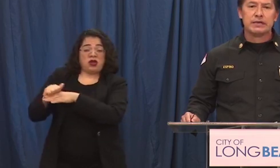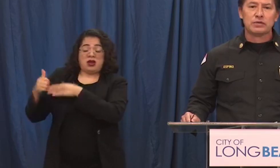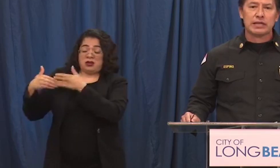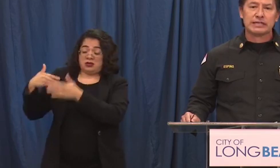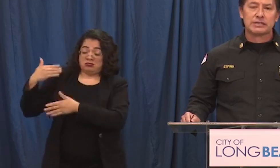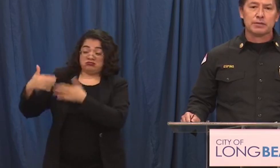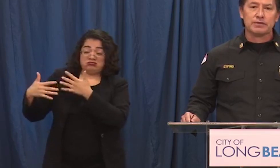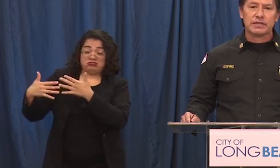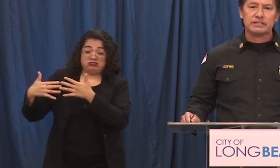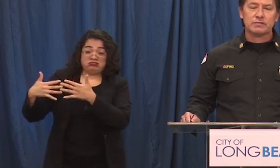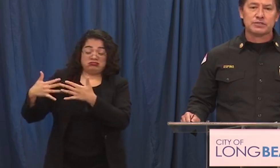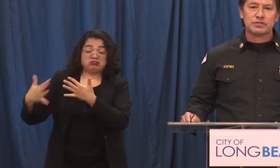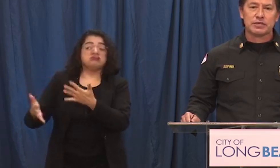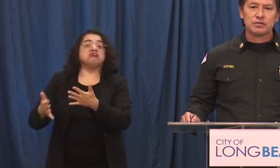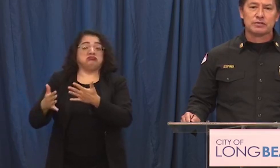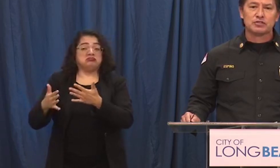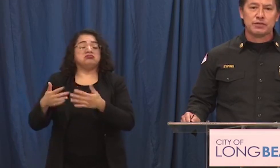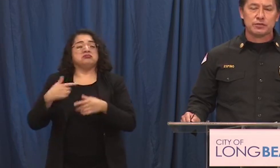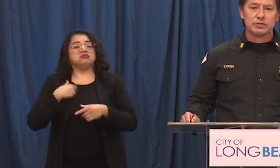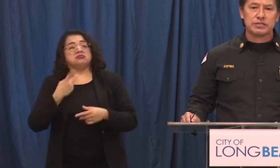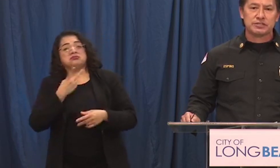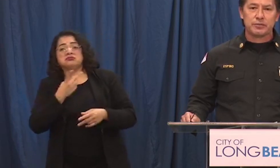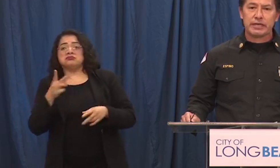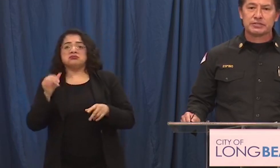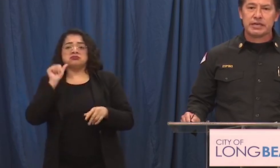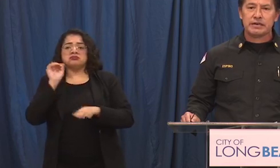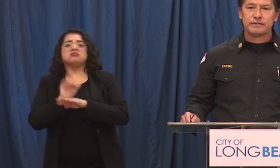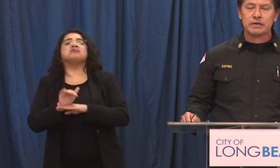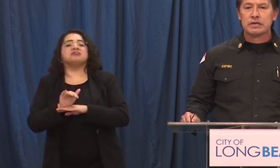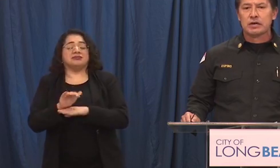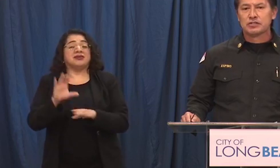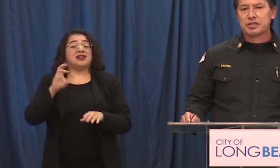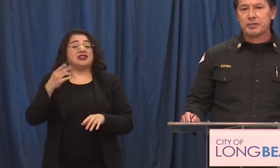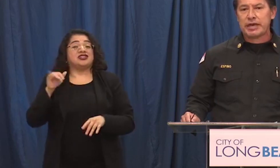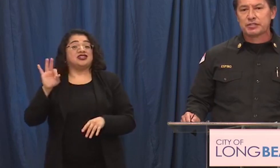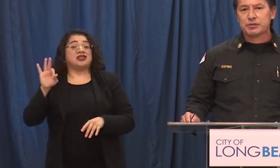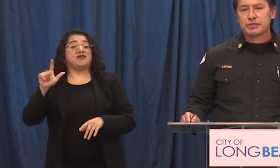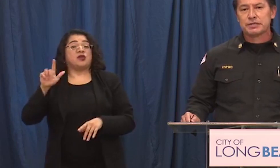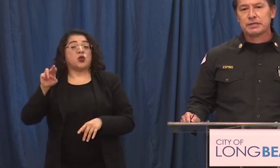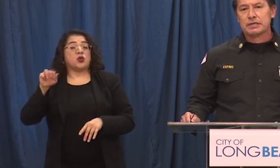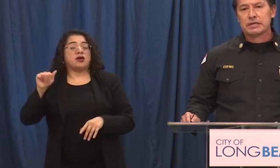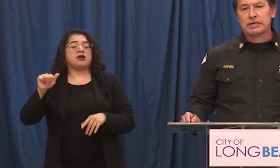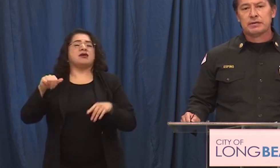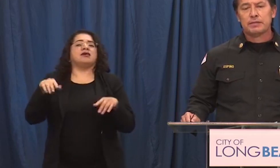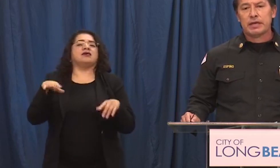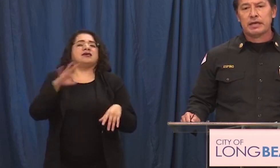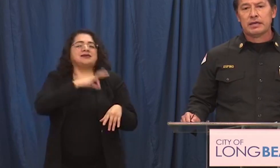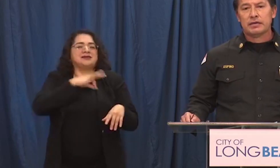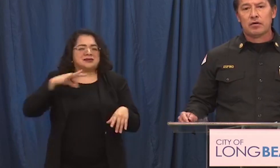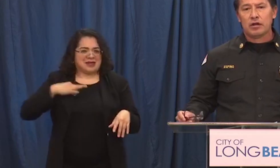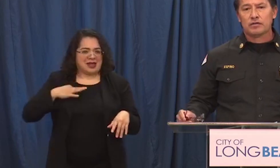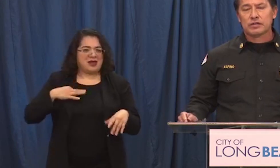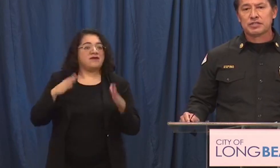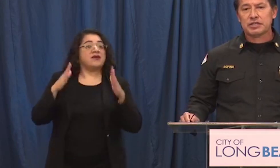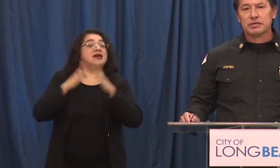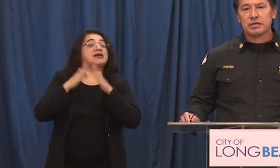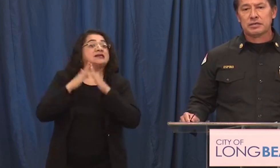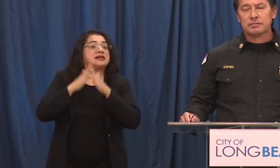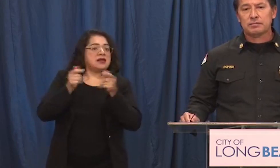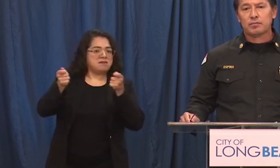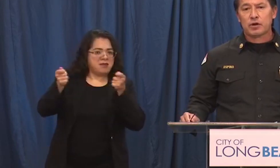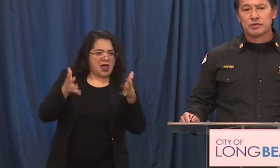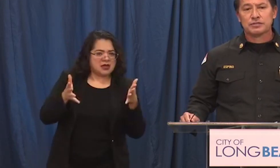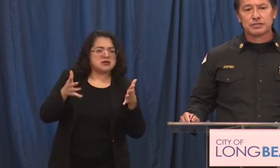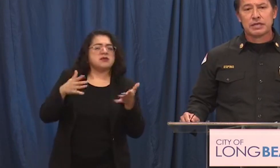I know in the last couple of days I've been sitting with chief luna his command staff our city management um and all of our city